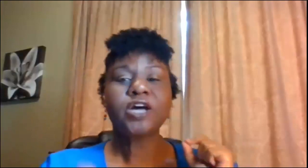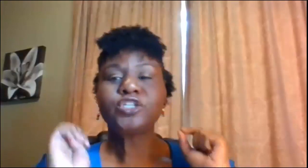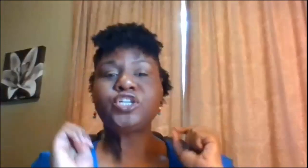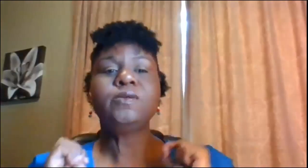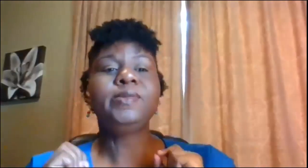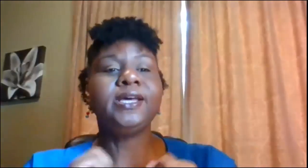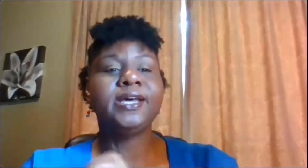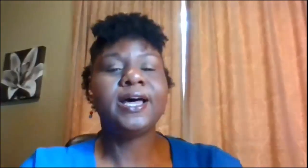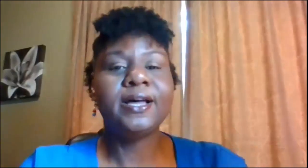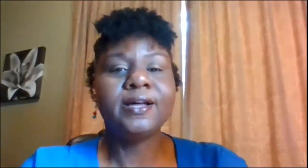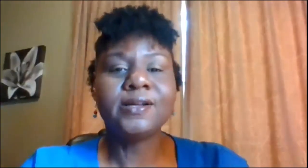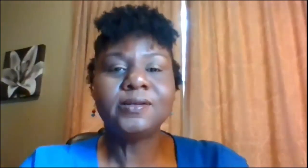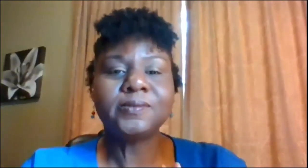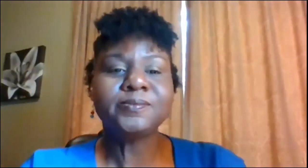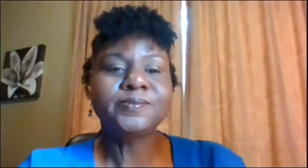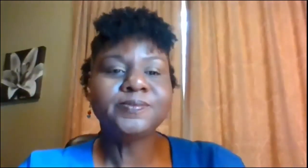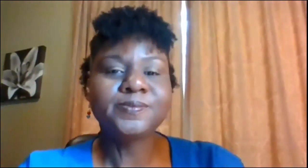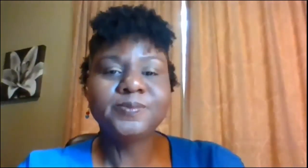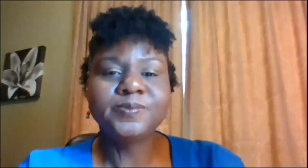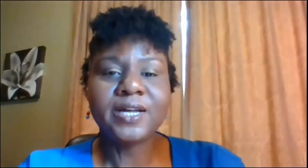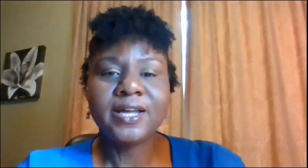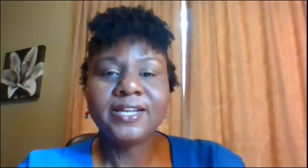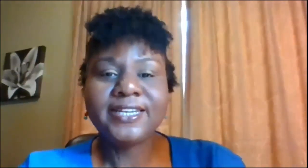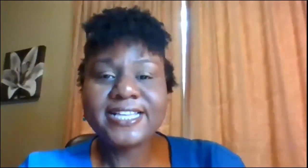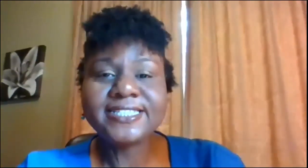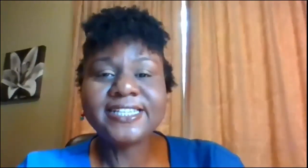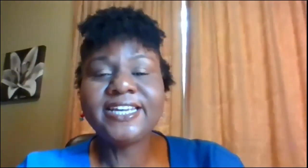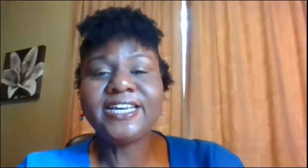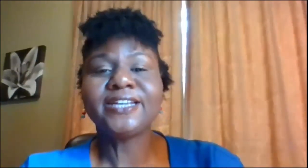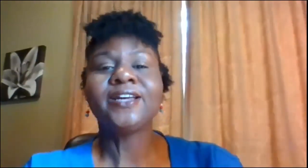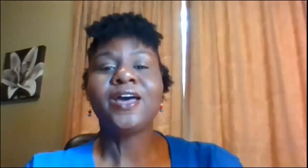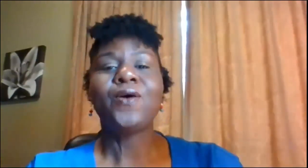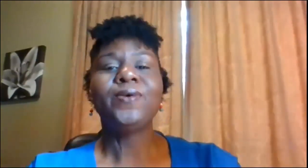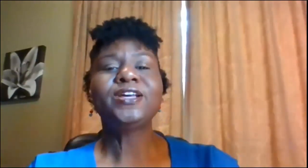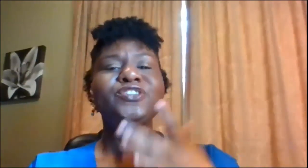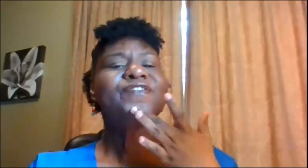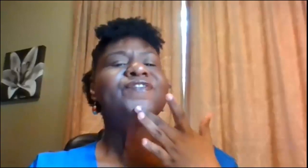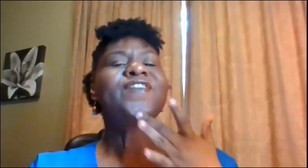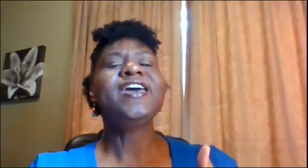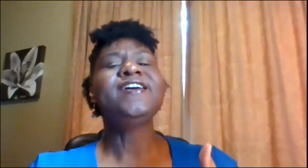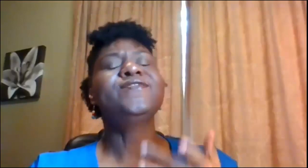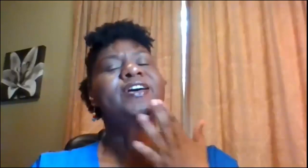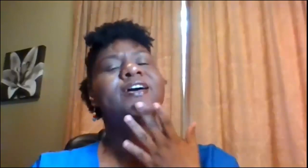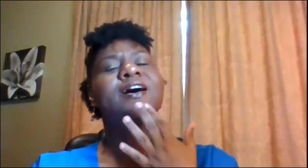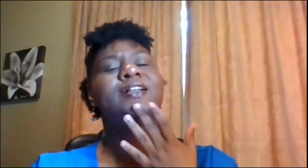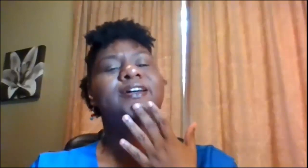y'all to show me um Leslie what is your favorite color